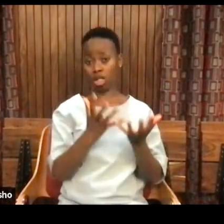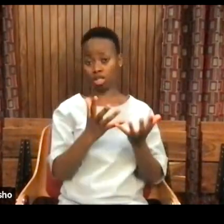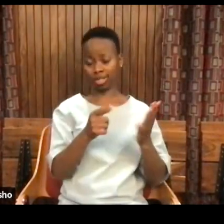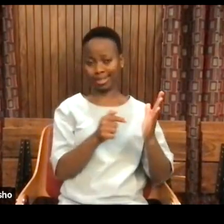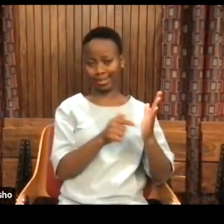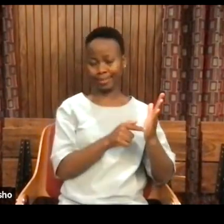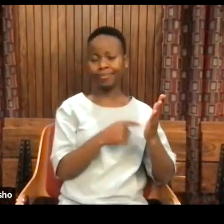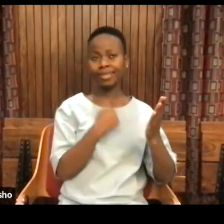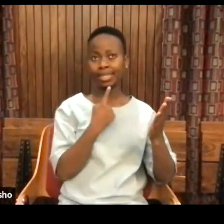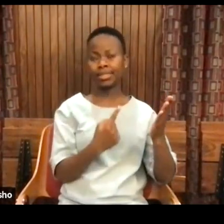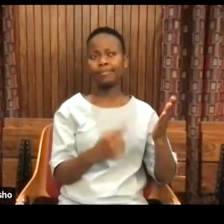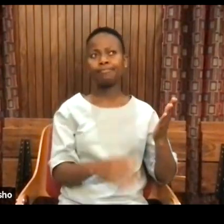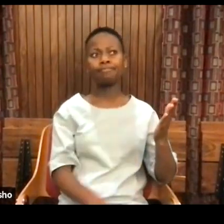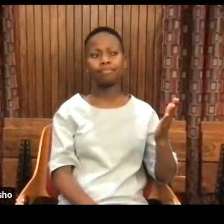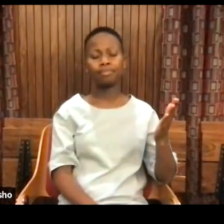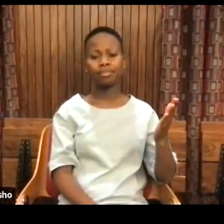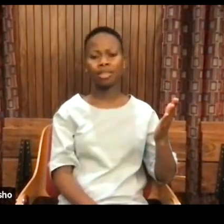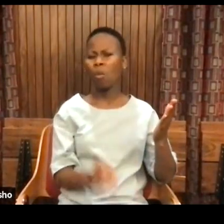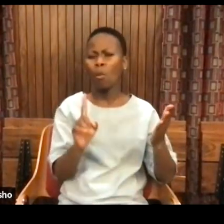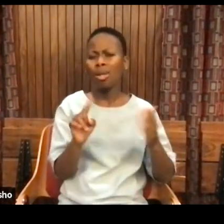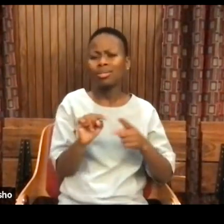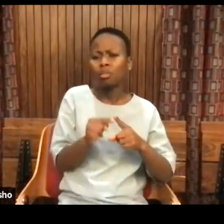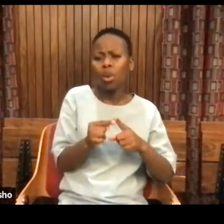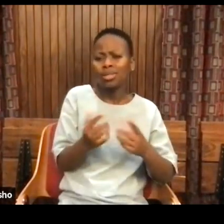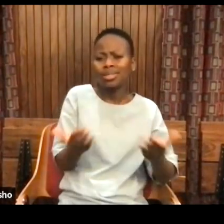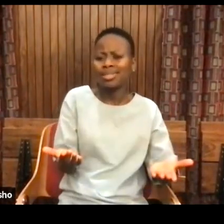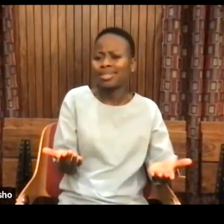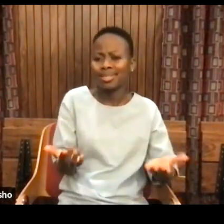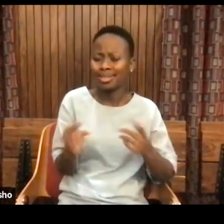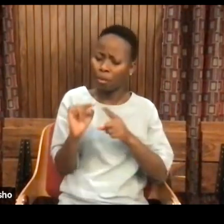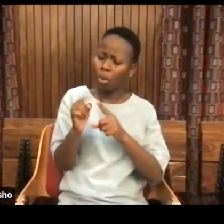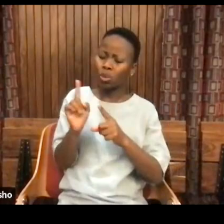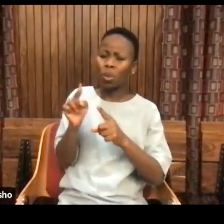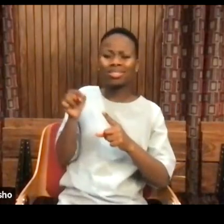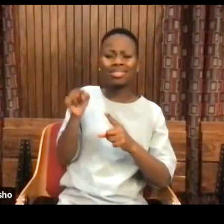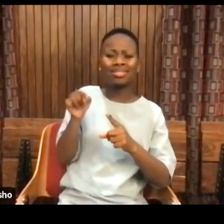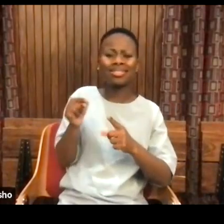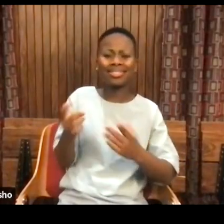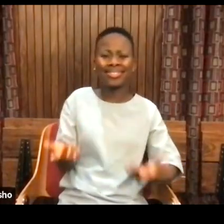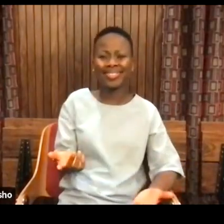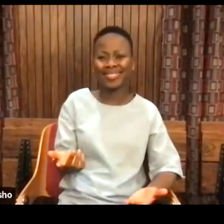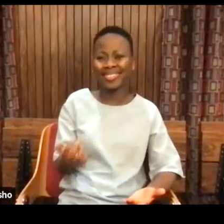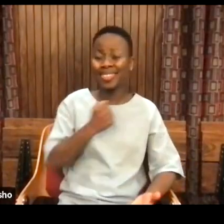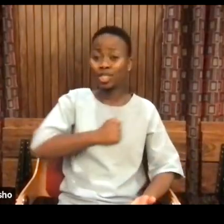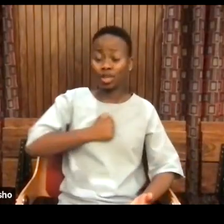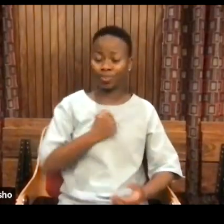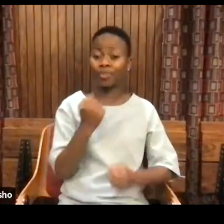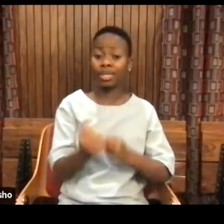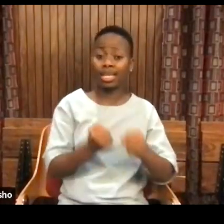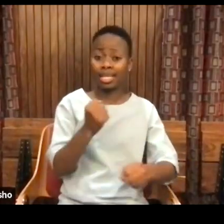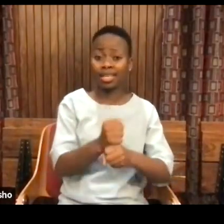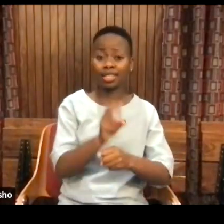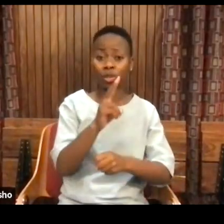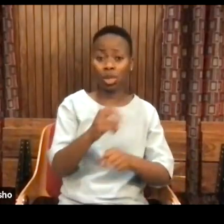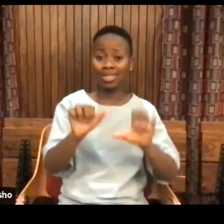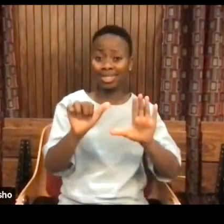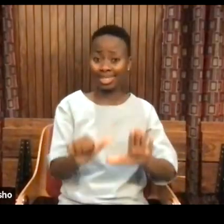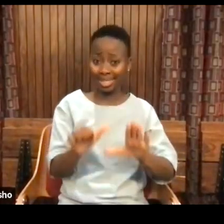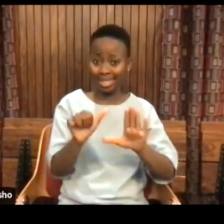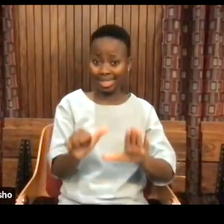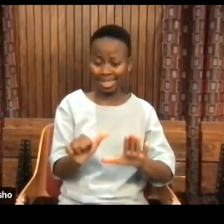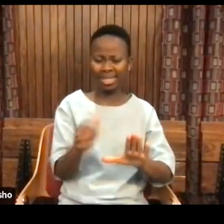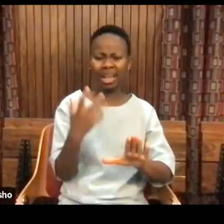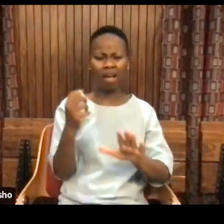I don't know, but what's the point? Thank you. In 2016, sorry, just to close. In 2016, we were struggling